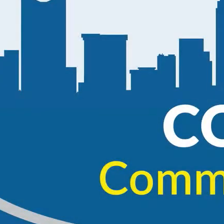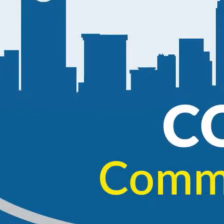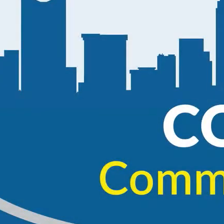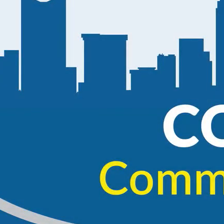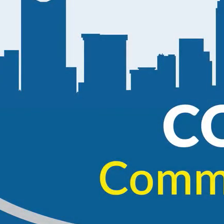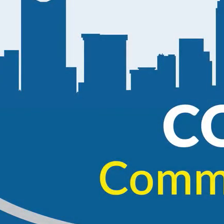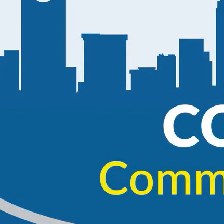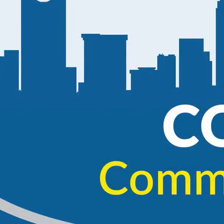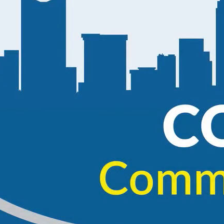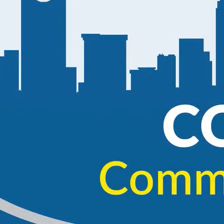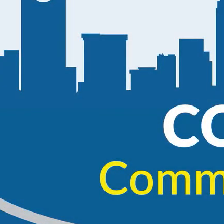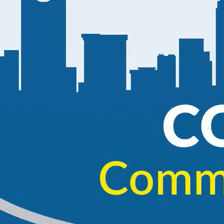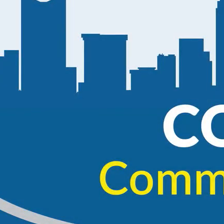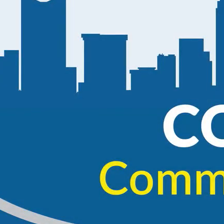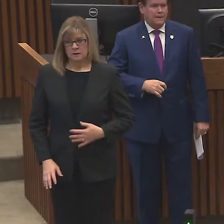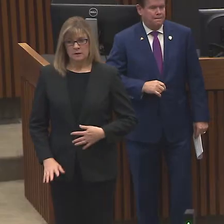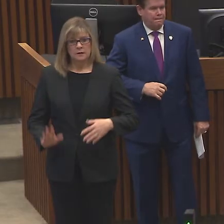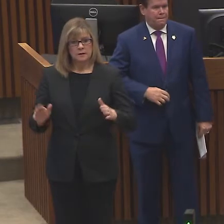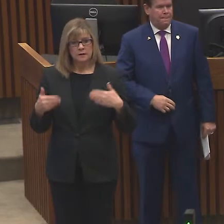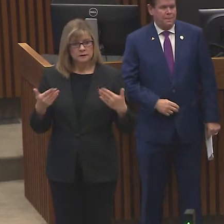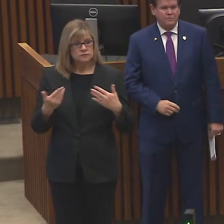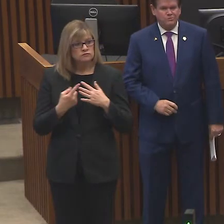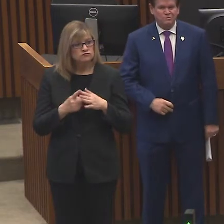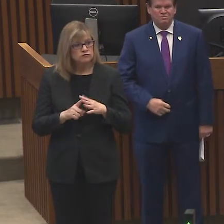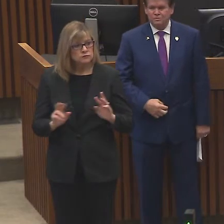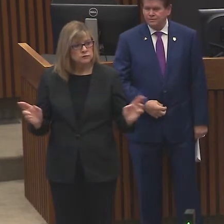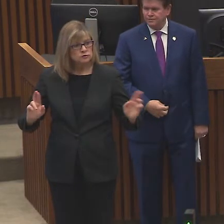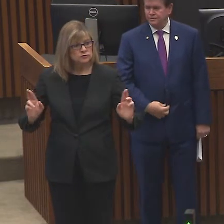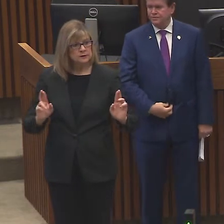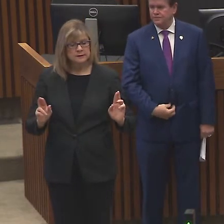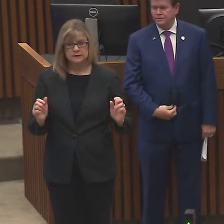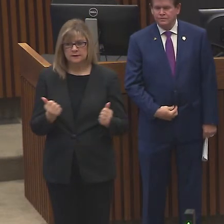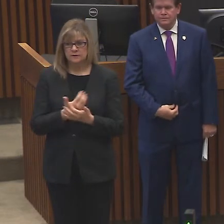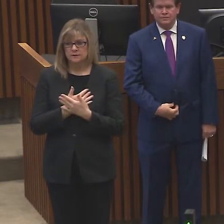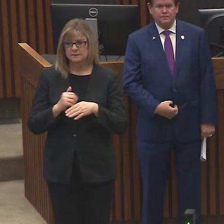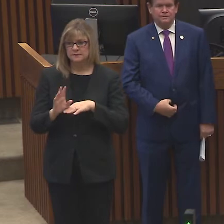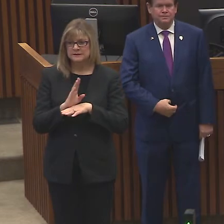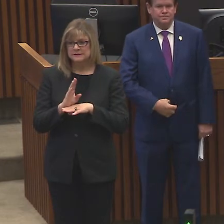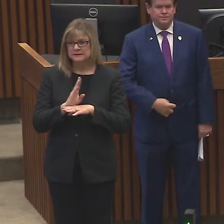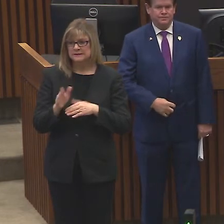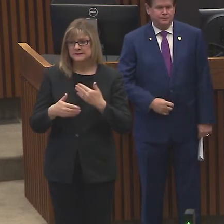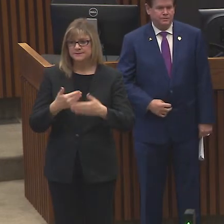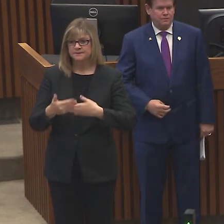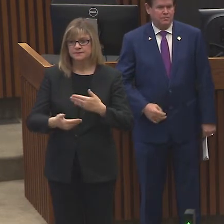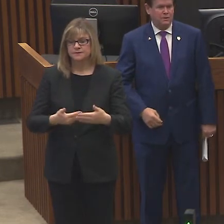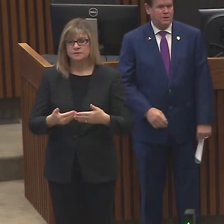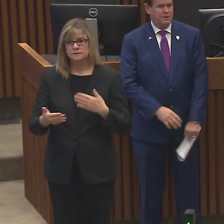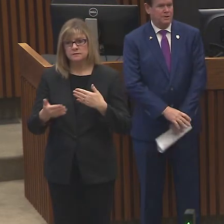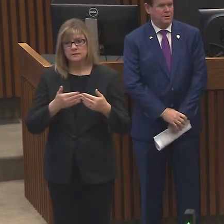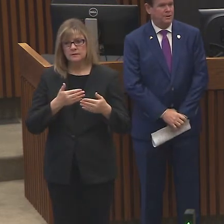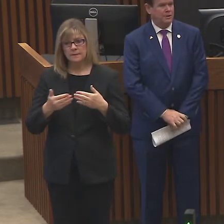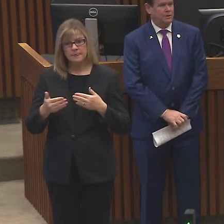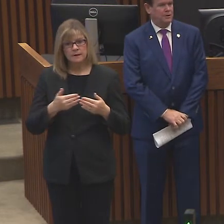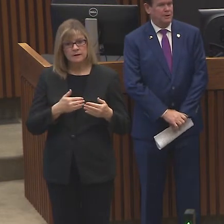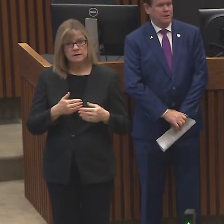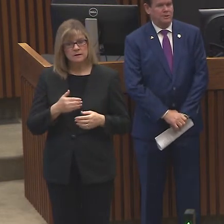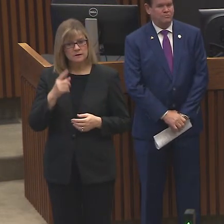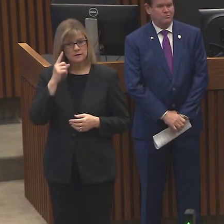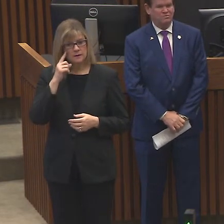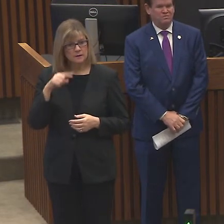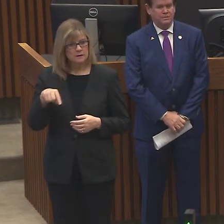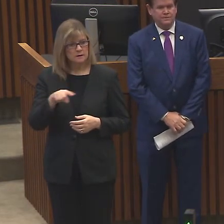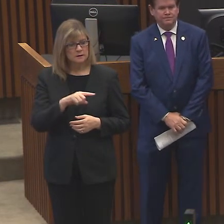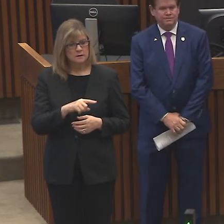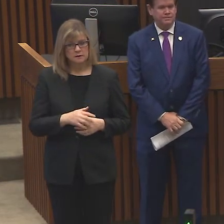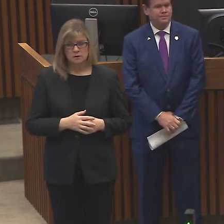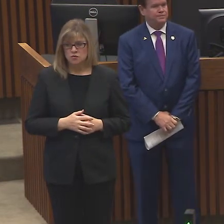and get started at this time. I know everybody has a busy day ahead of them and whatever we think we're going to do today will probably go out the